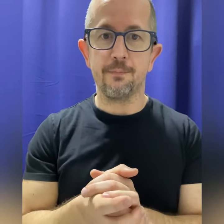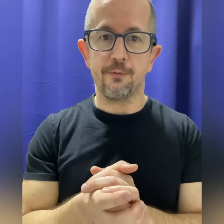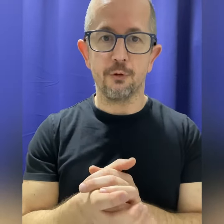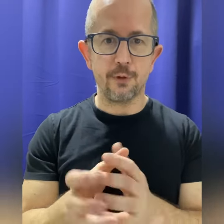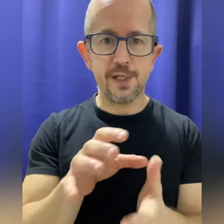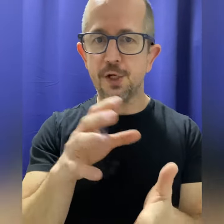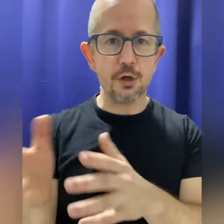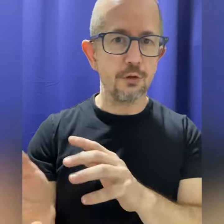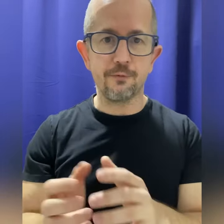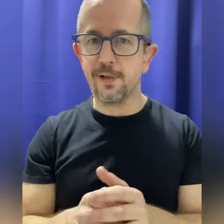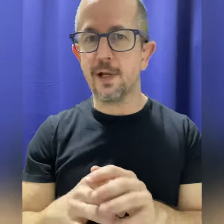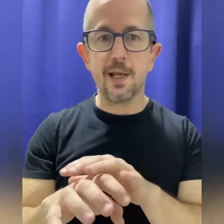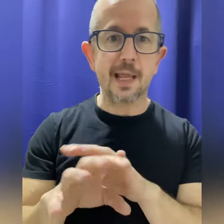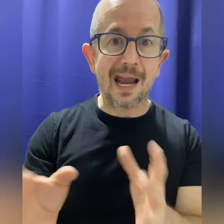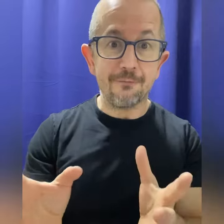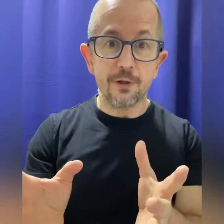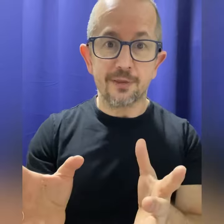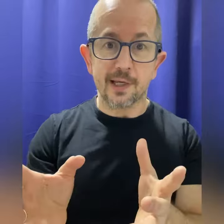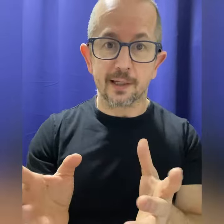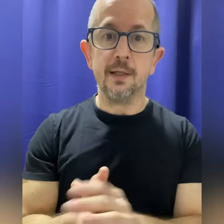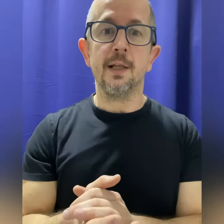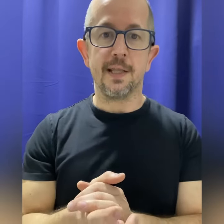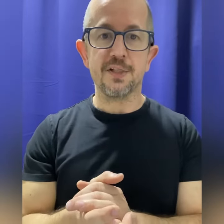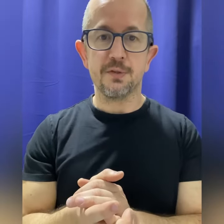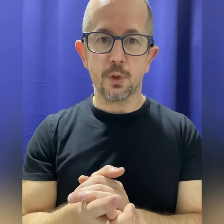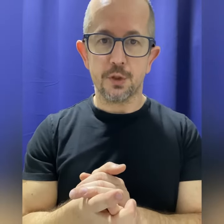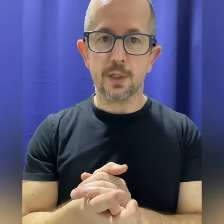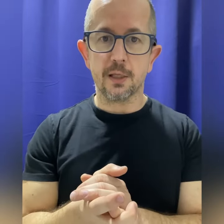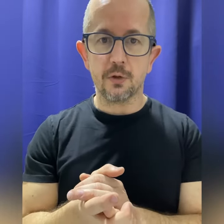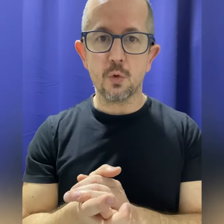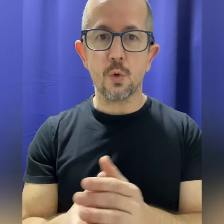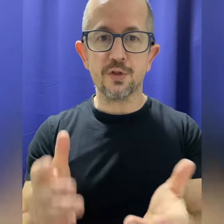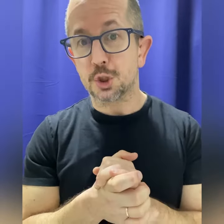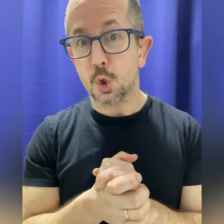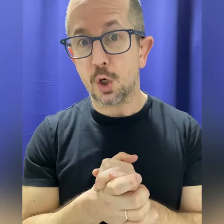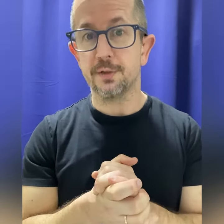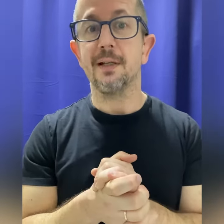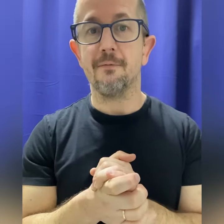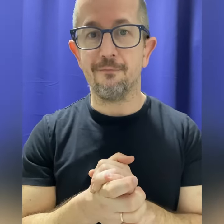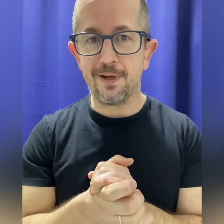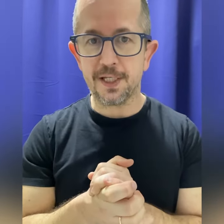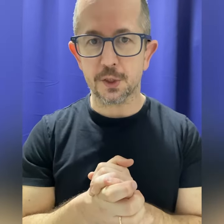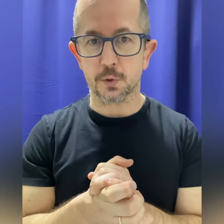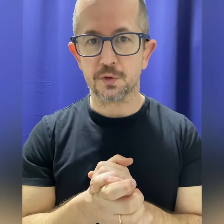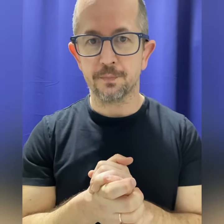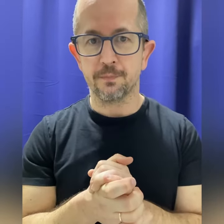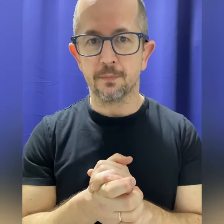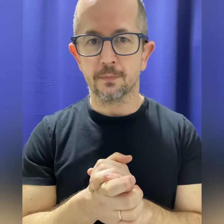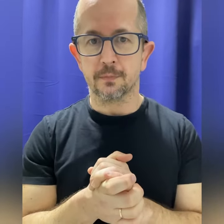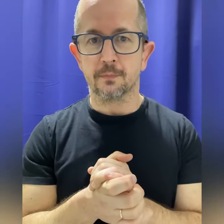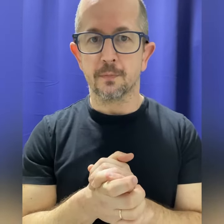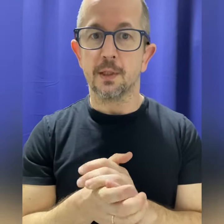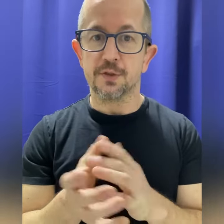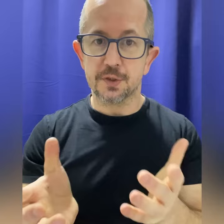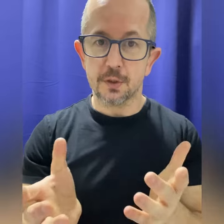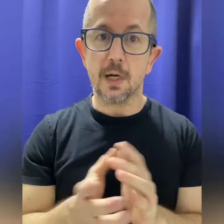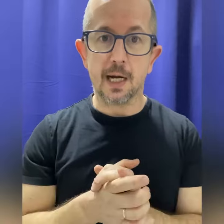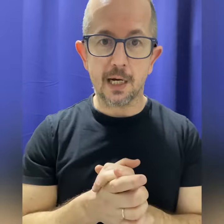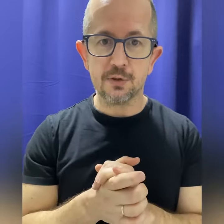for radiography and everything. That's what you can do with short videos. So I would